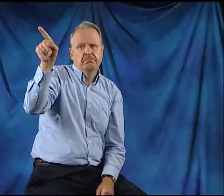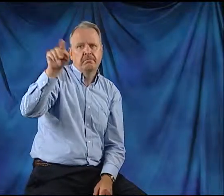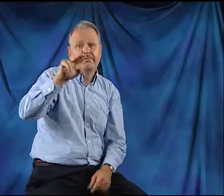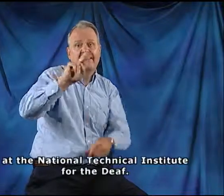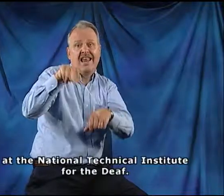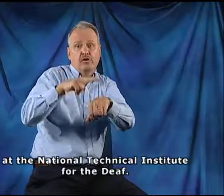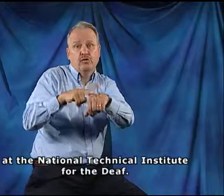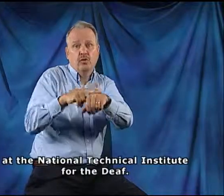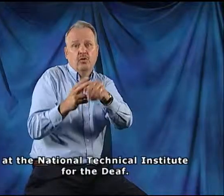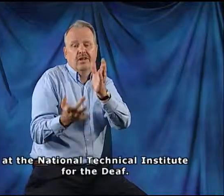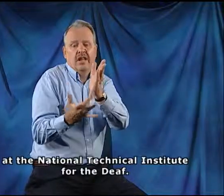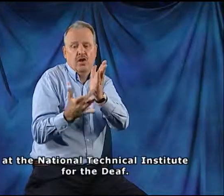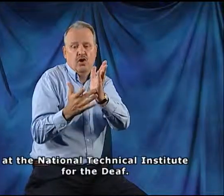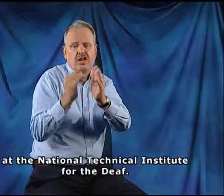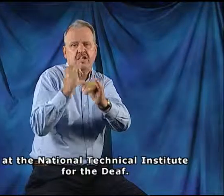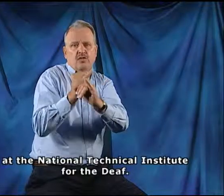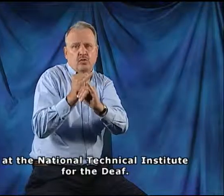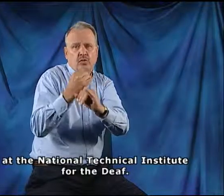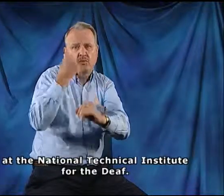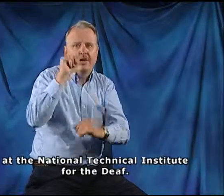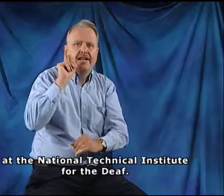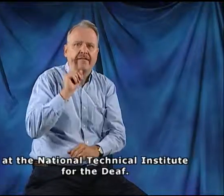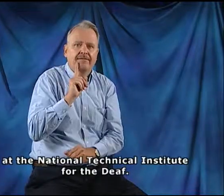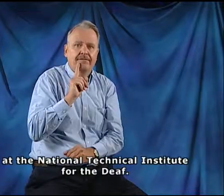at the National Technical Institute for the Deaf.